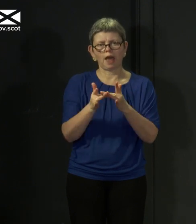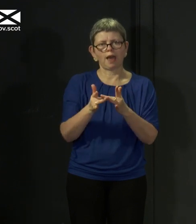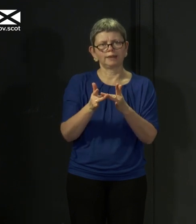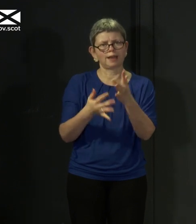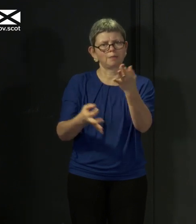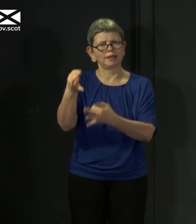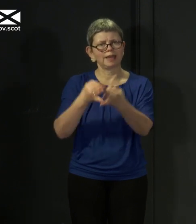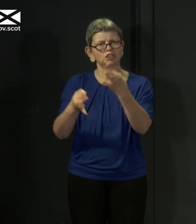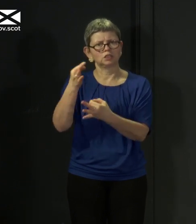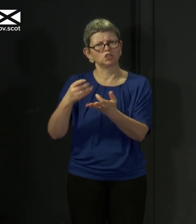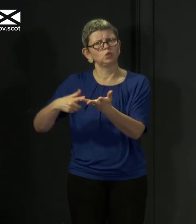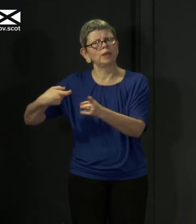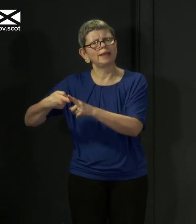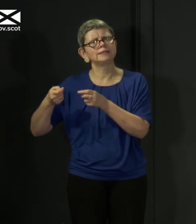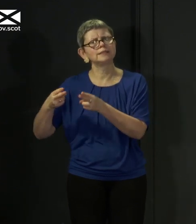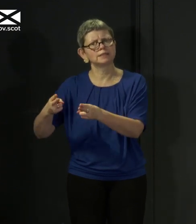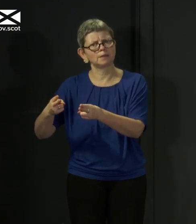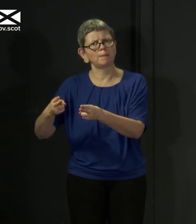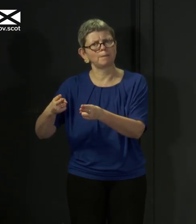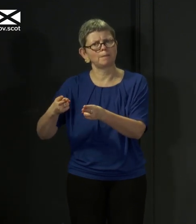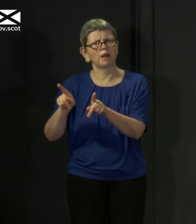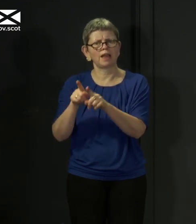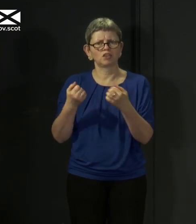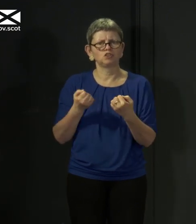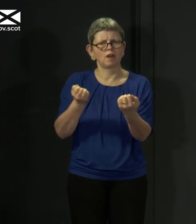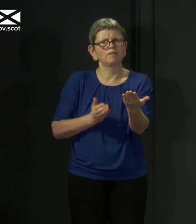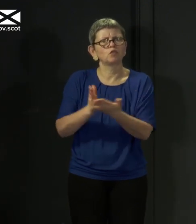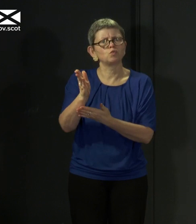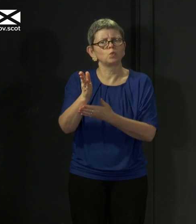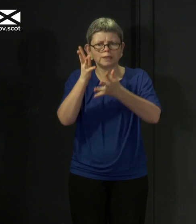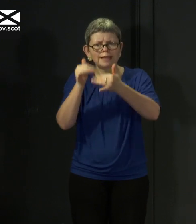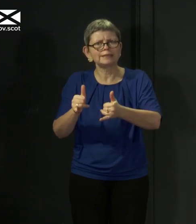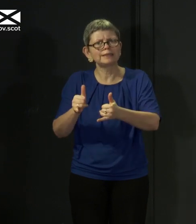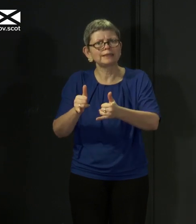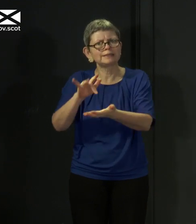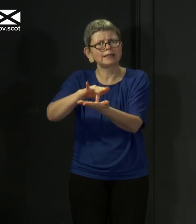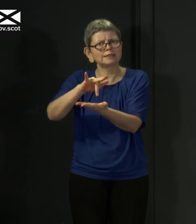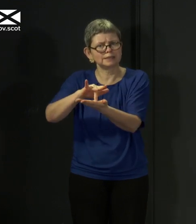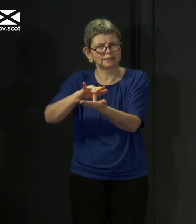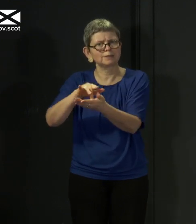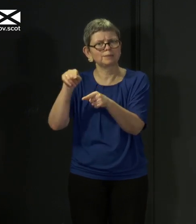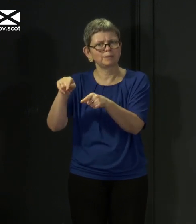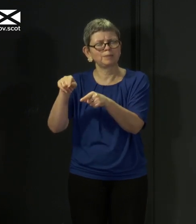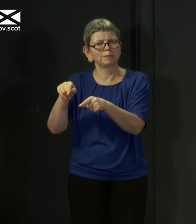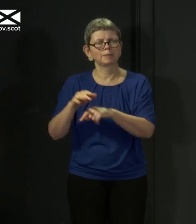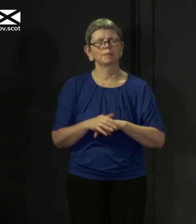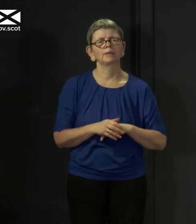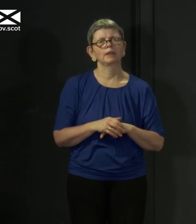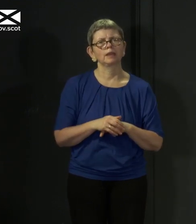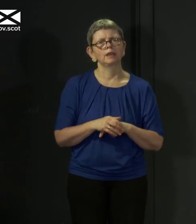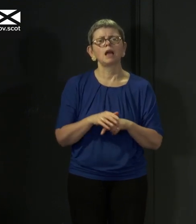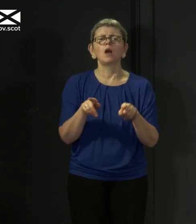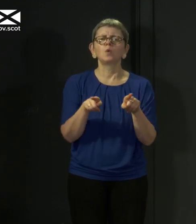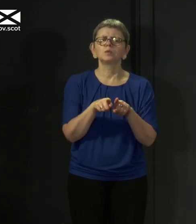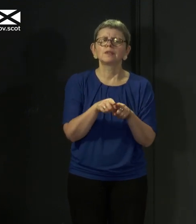UK-wide digital portal through the drive through testing centers and also some, although this is still quite limited, home